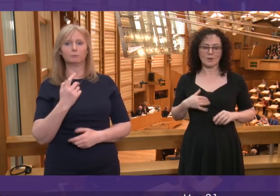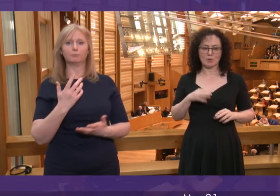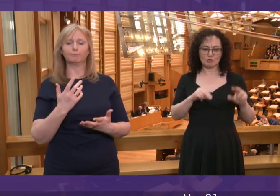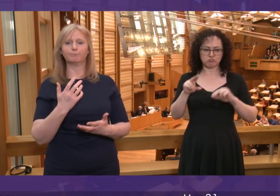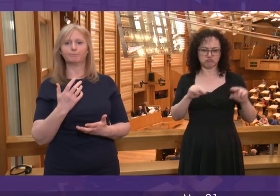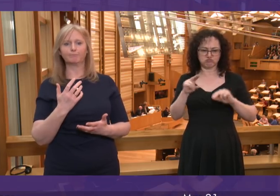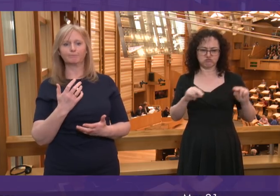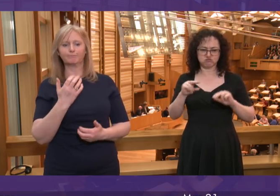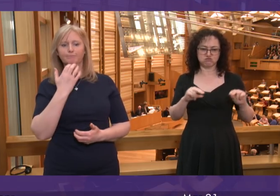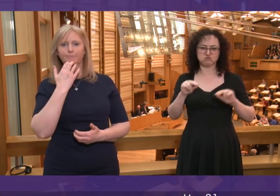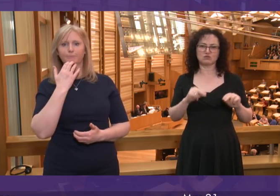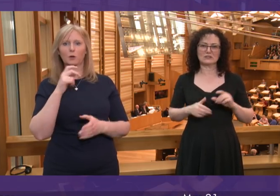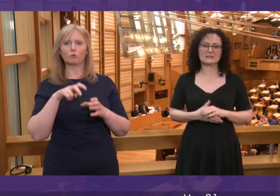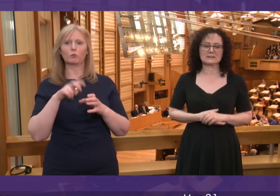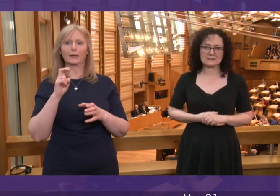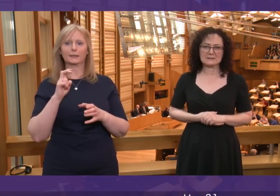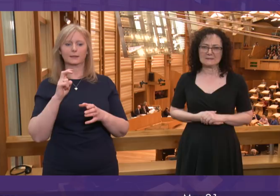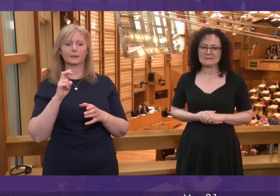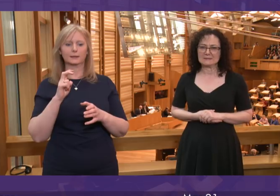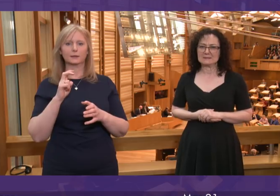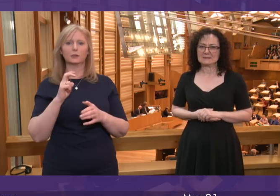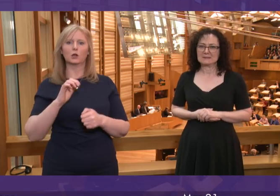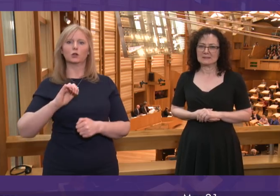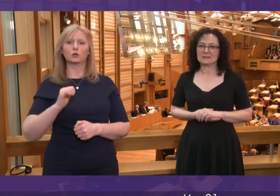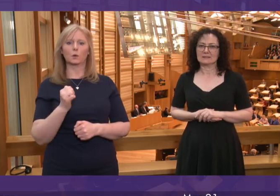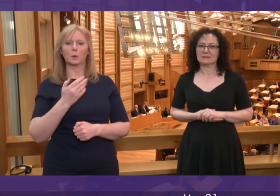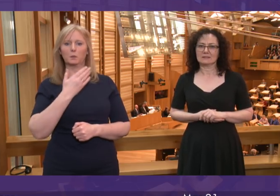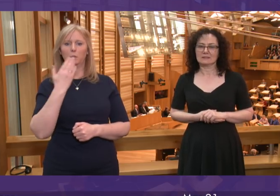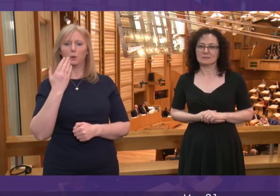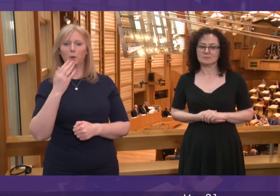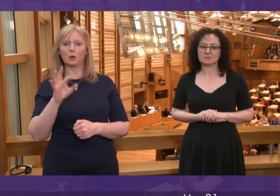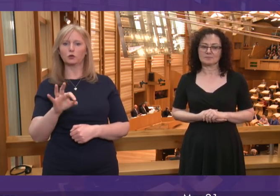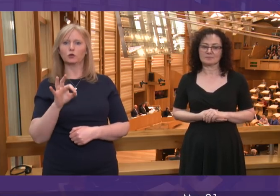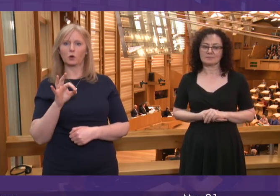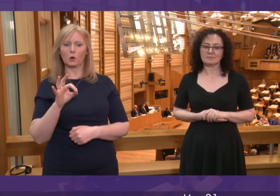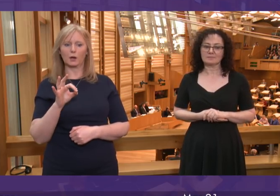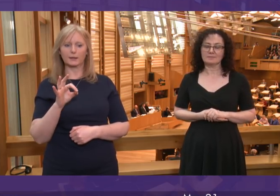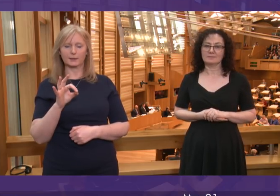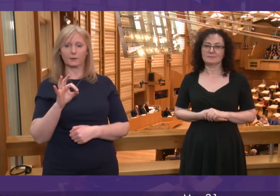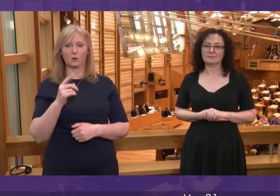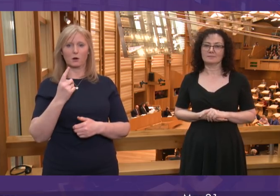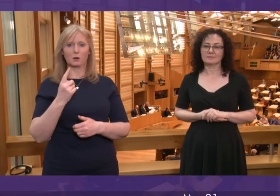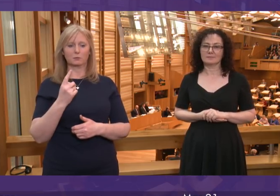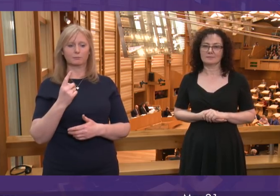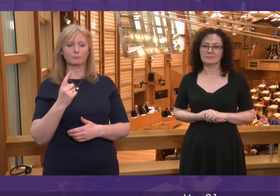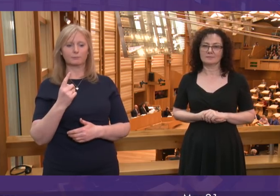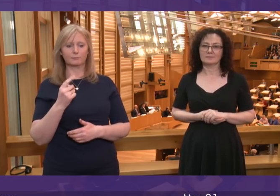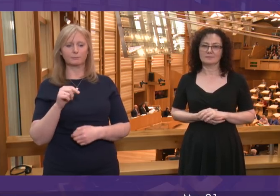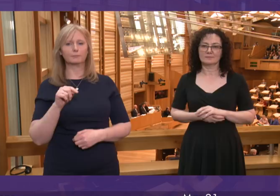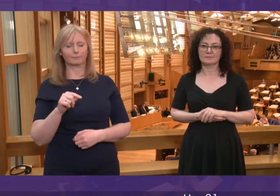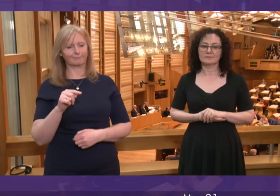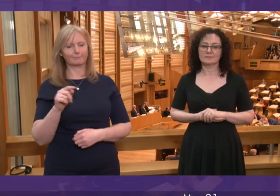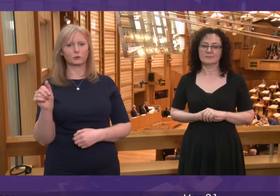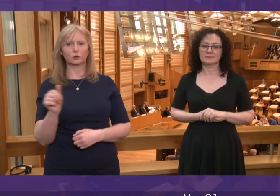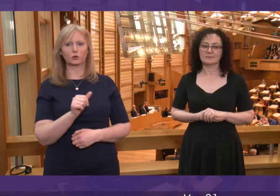of Brexit instead of Scotland having the choice to escape Brexit and have an independent future. That is a deeply inconsistent